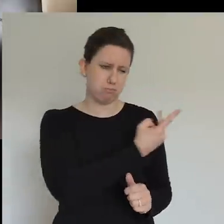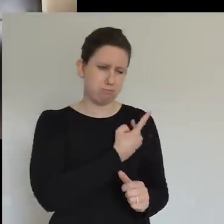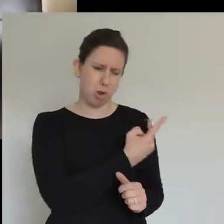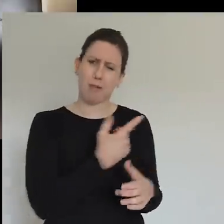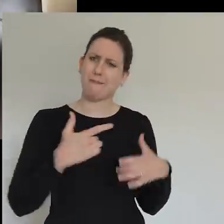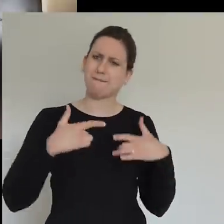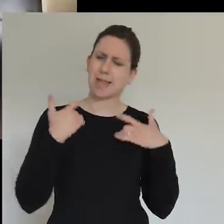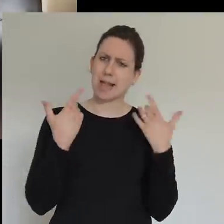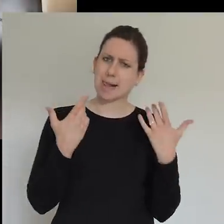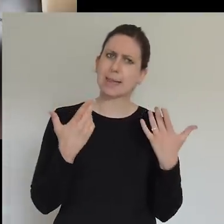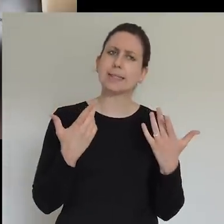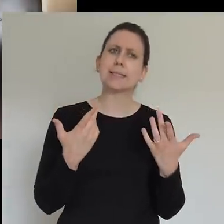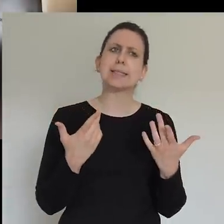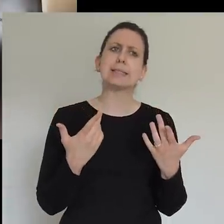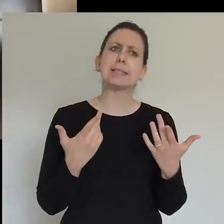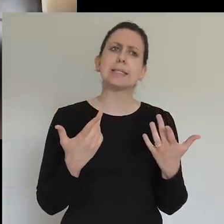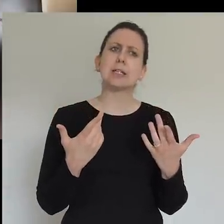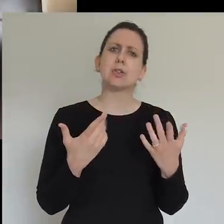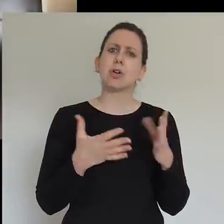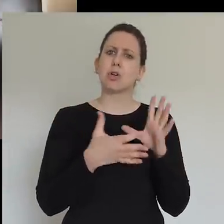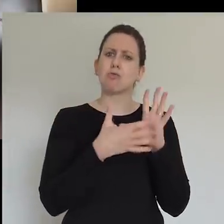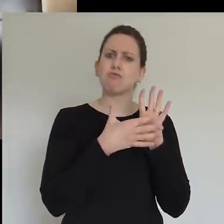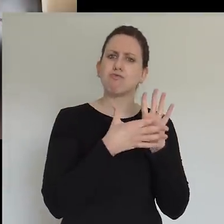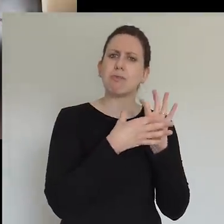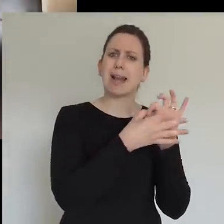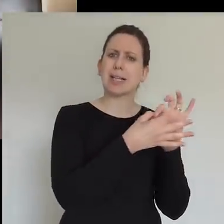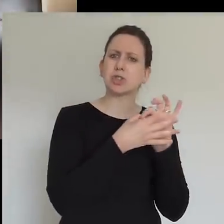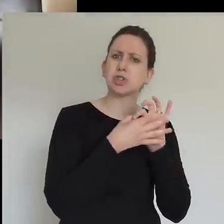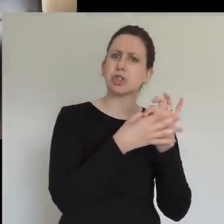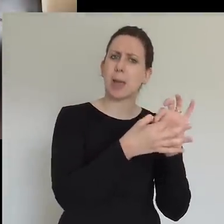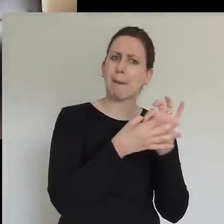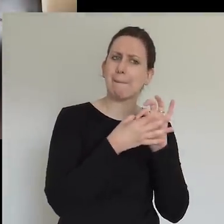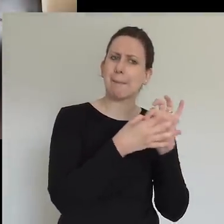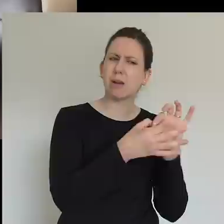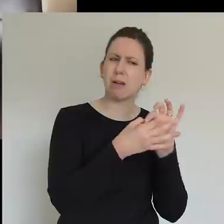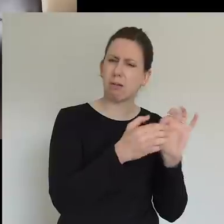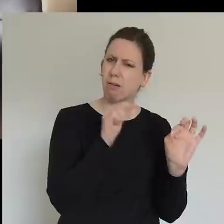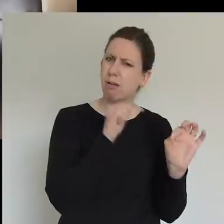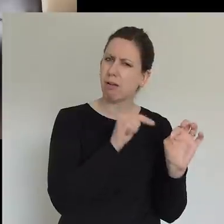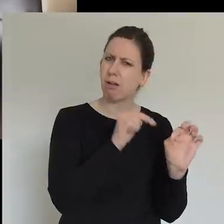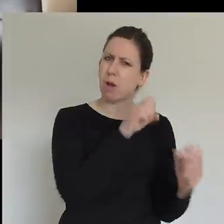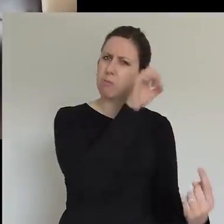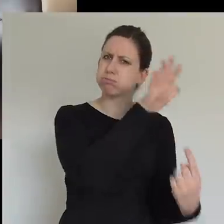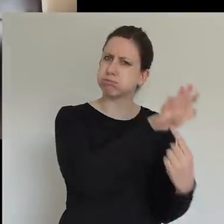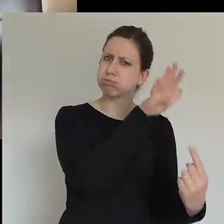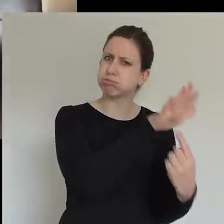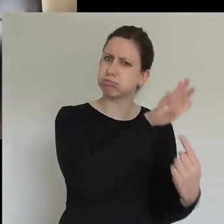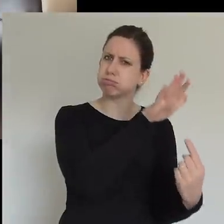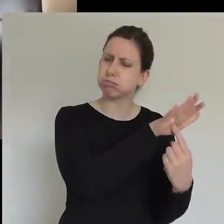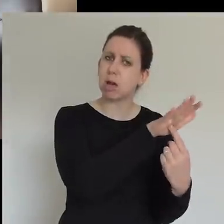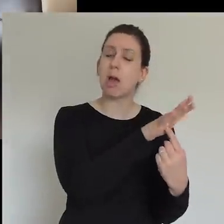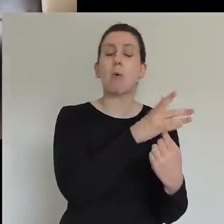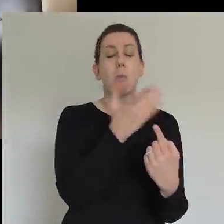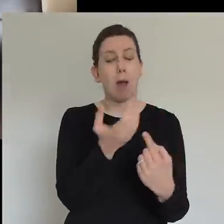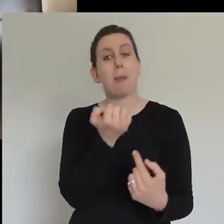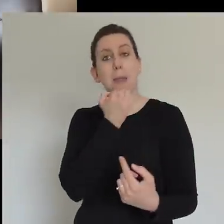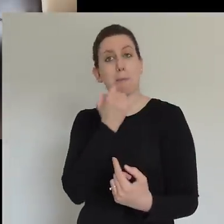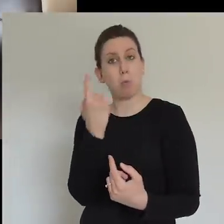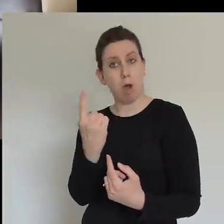relationship is the most important thing, that actually relationship with God, number one, and relationship with one another